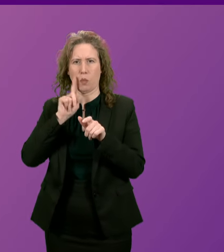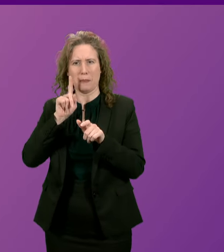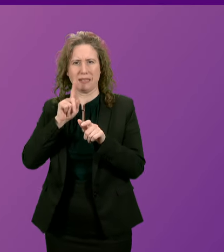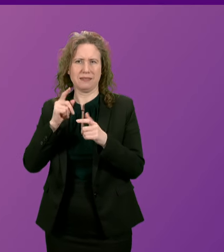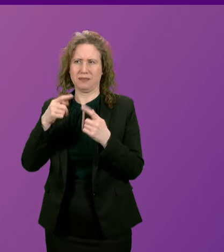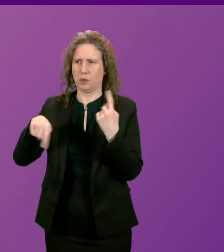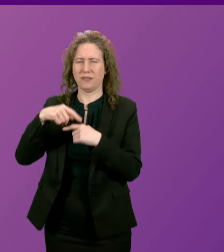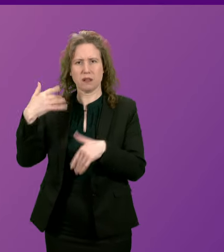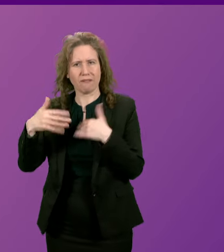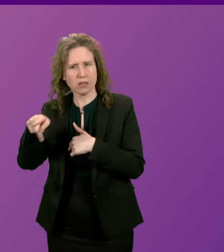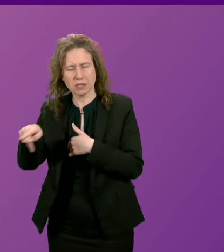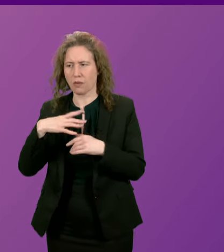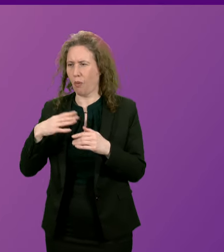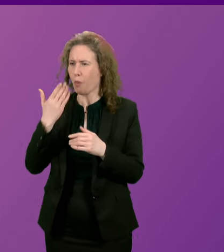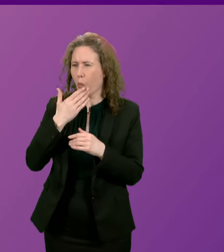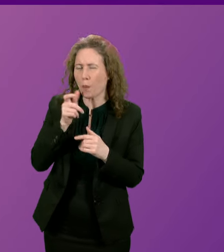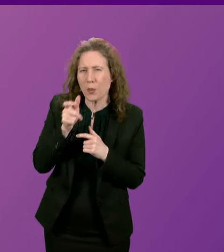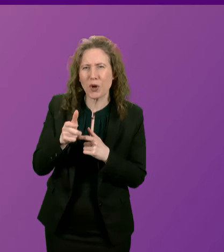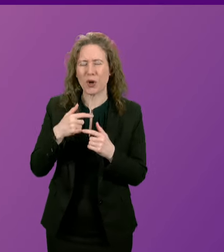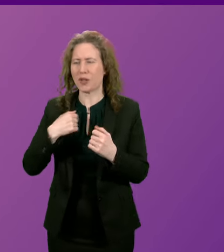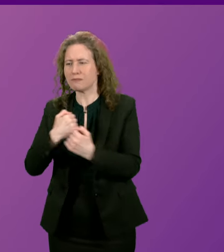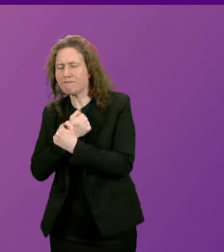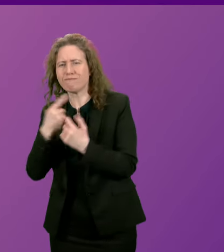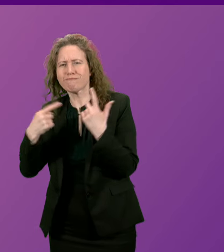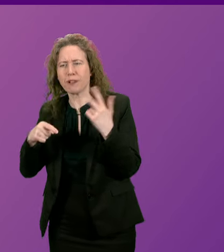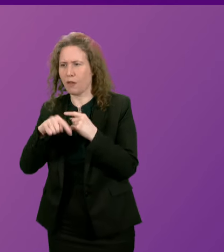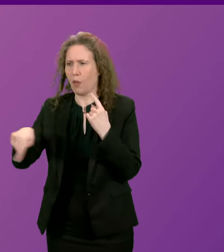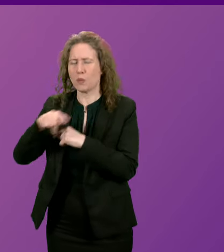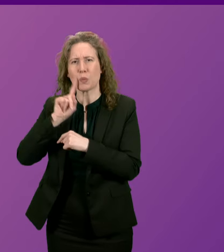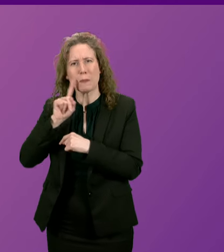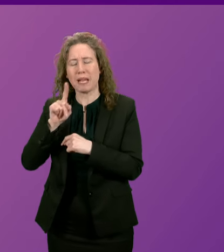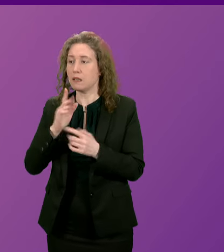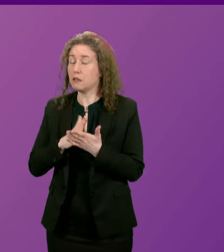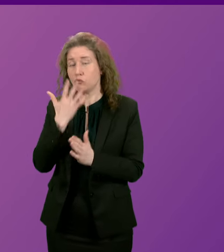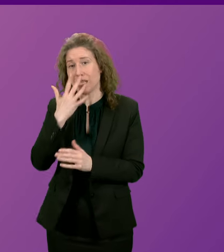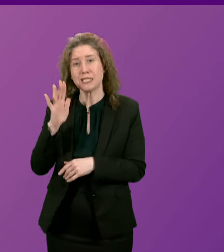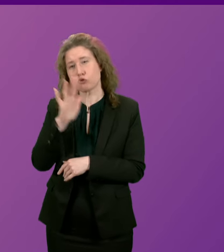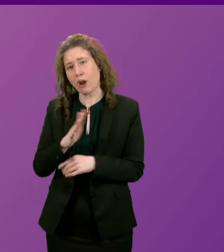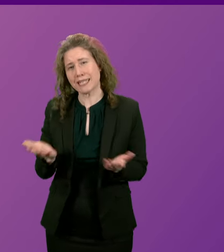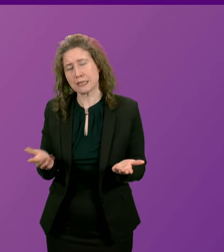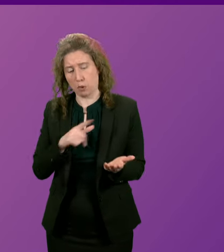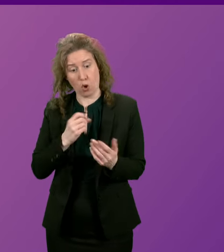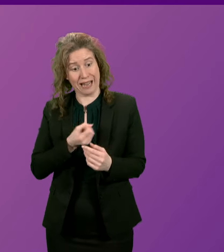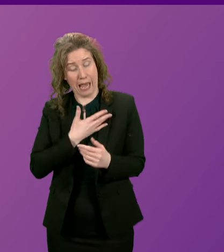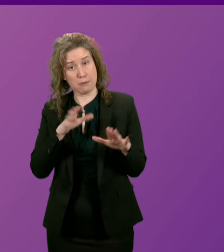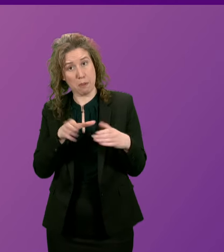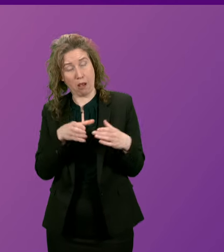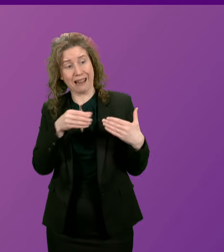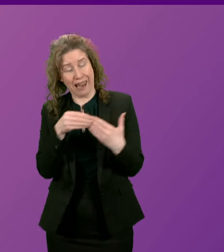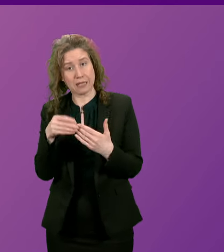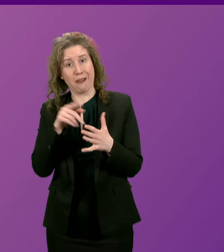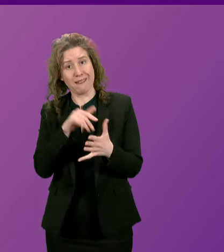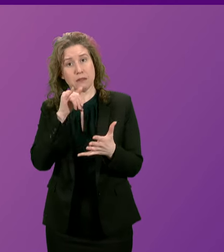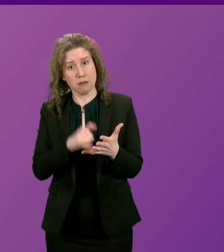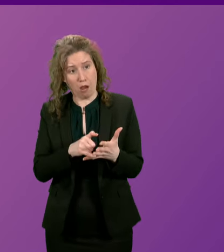warm words, for all of the hugs he gives to the Waspie woman, it was a disgrace. That the Labour Party led by Anas